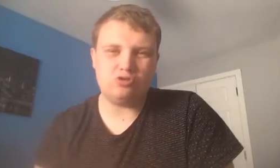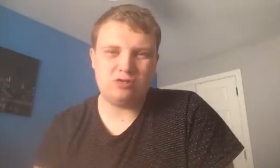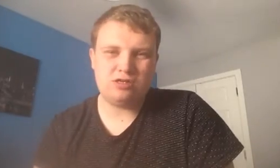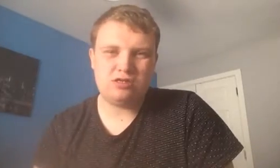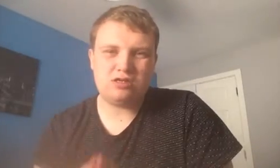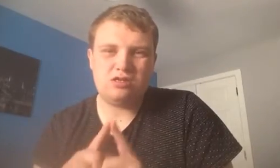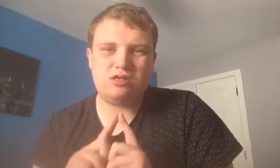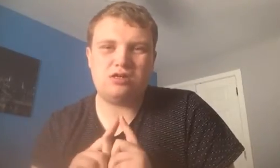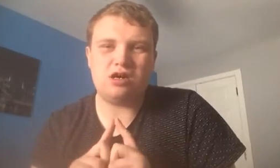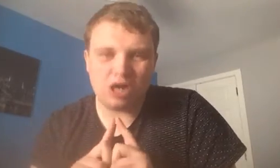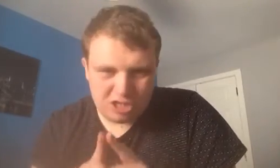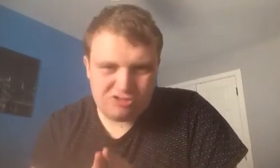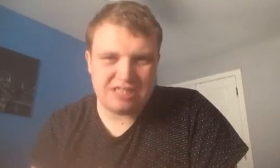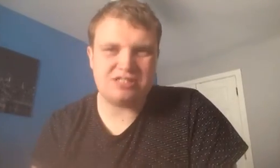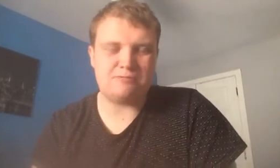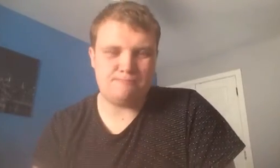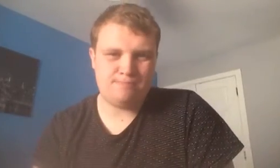are interested in him.